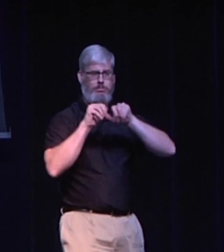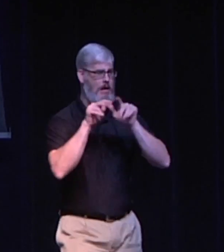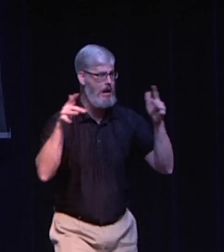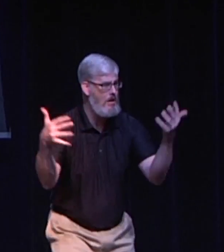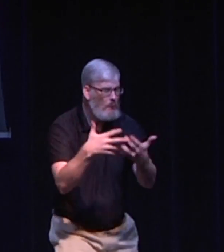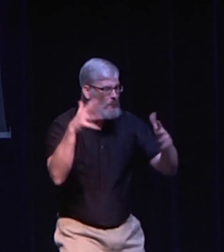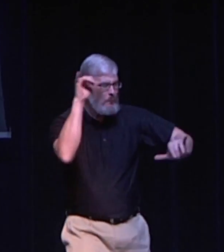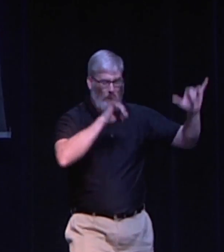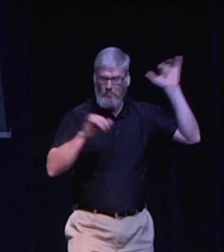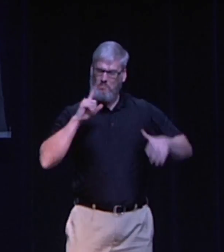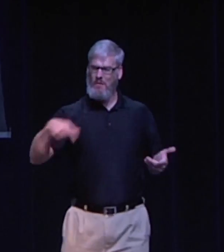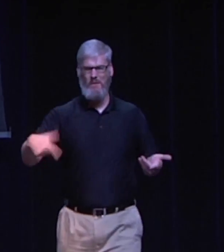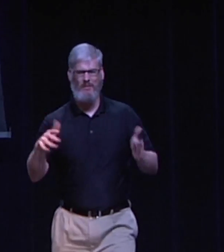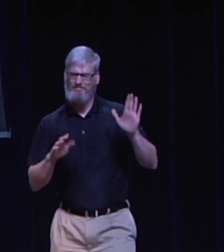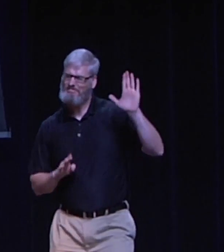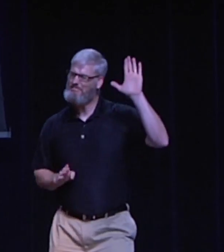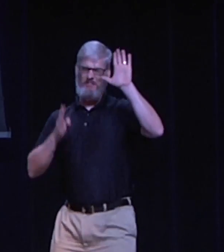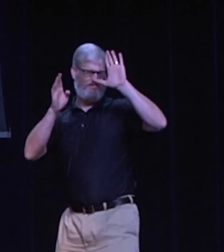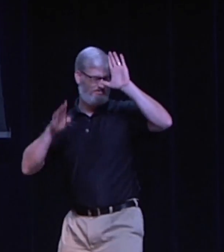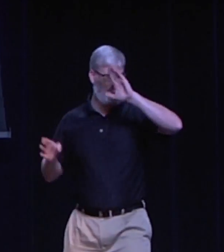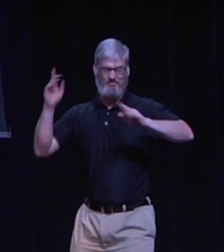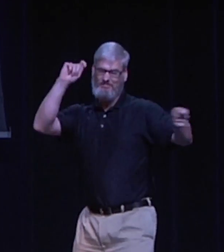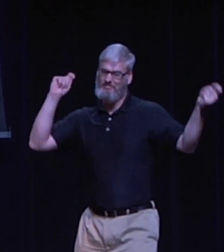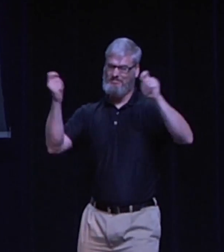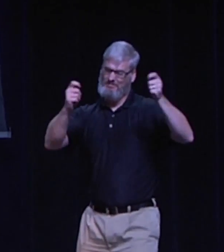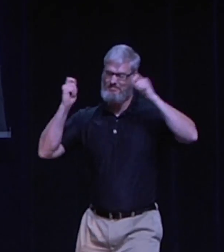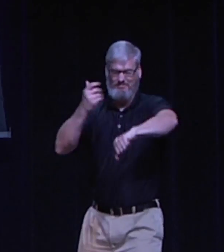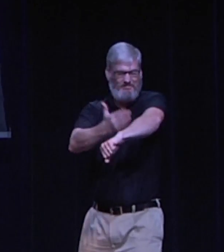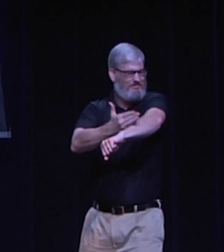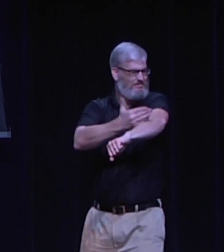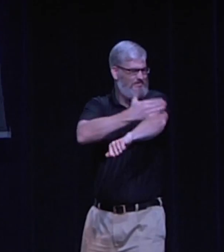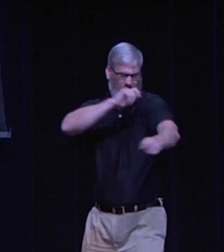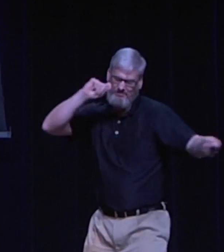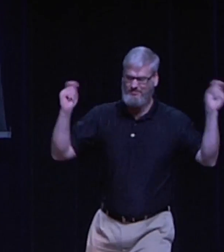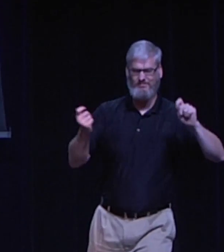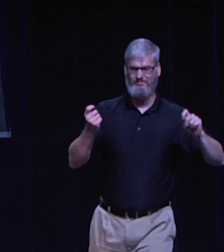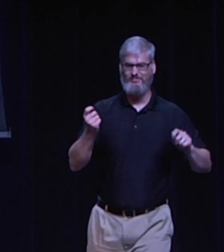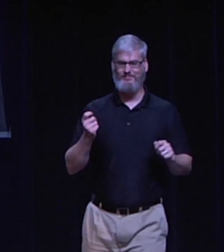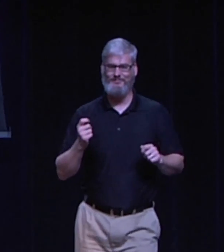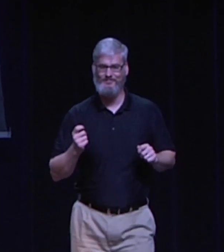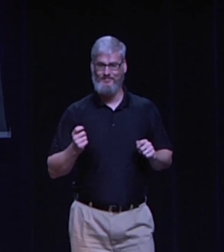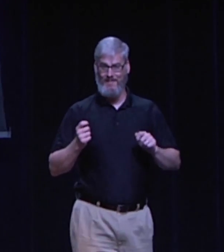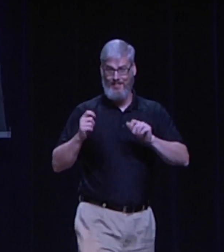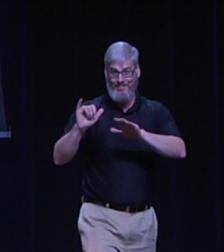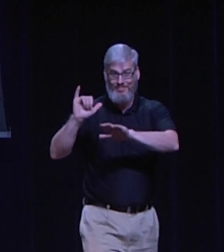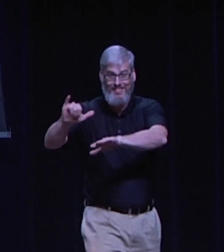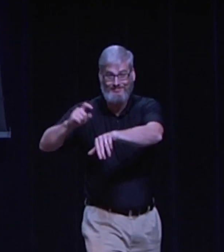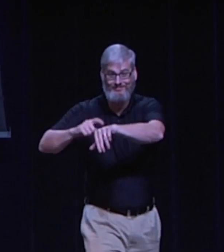become much smaller and much more connected. And so we see how these technological advances have changed society.